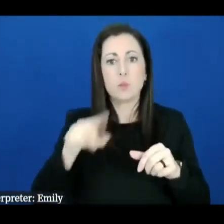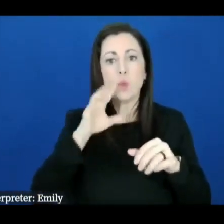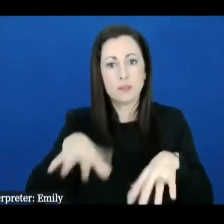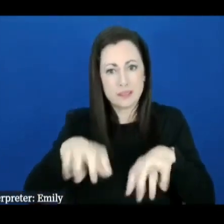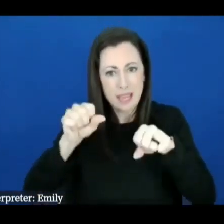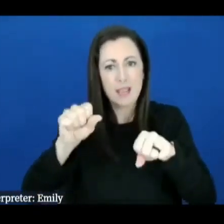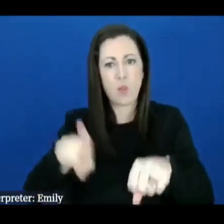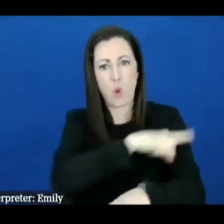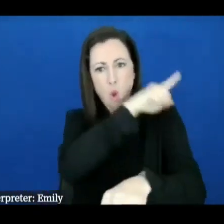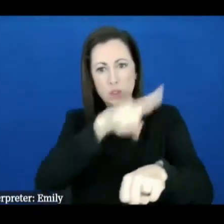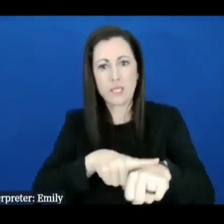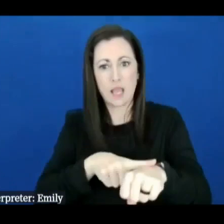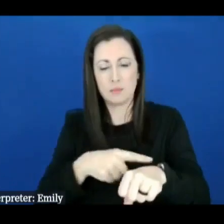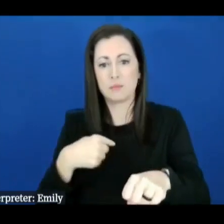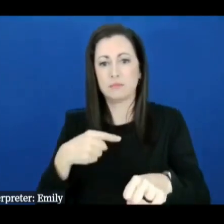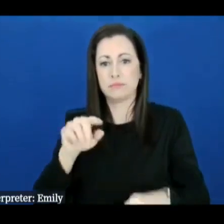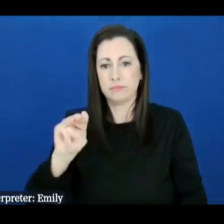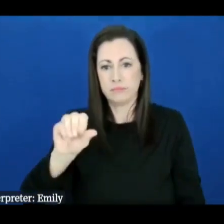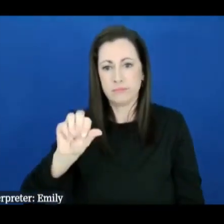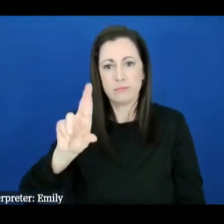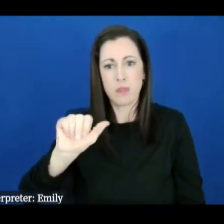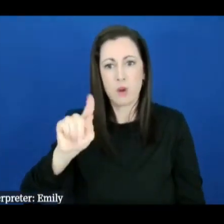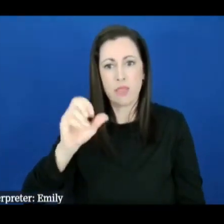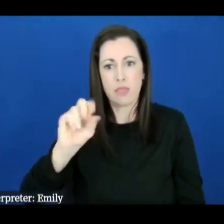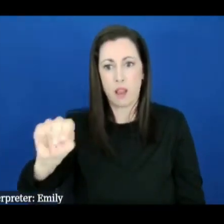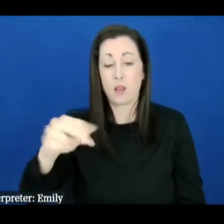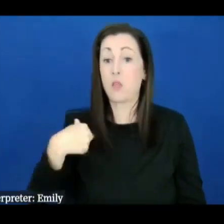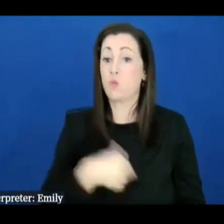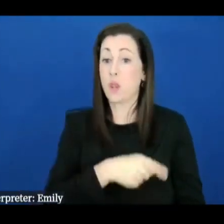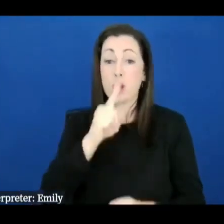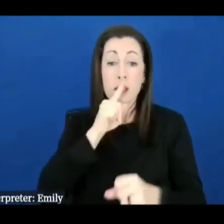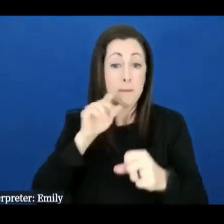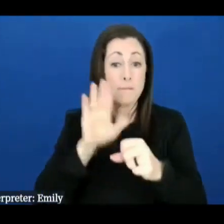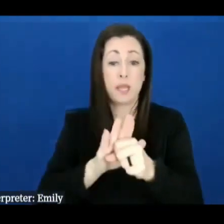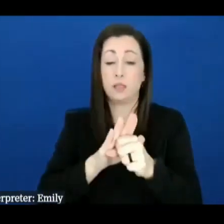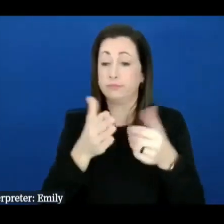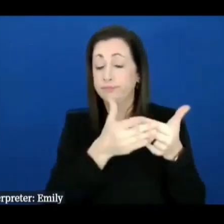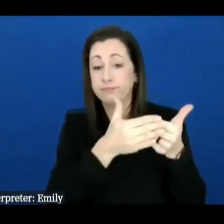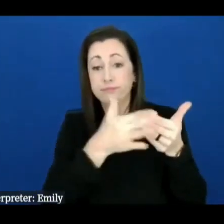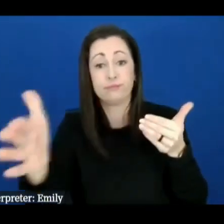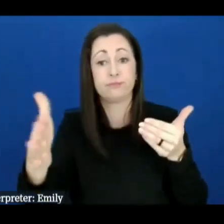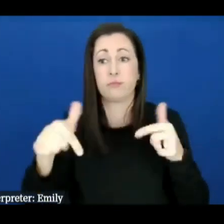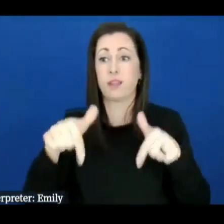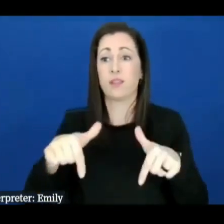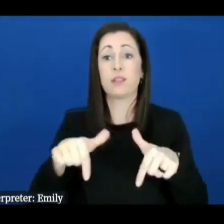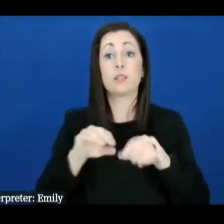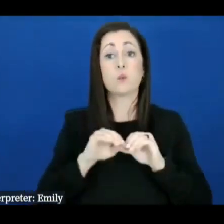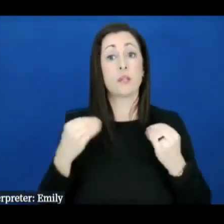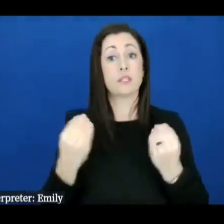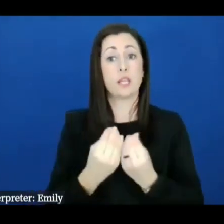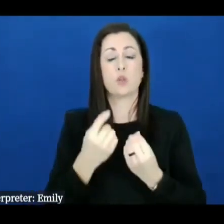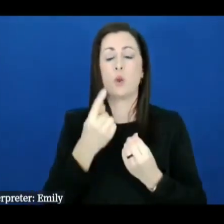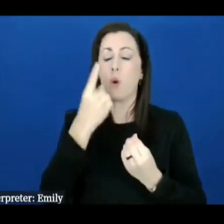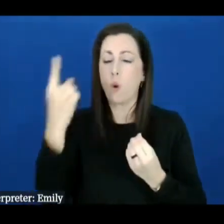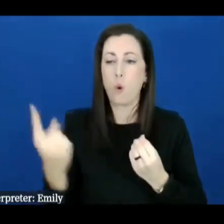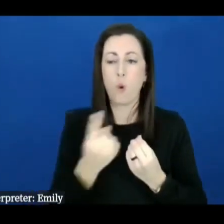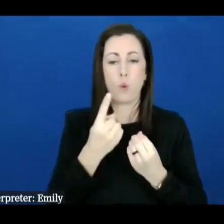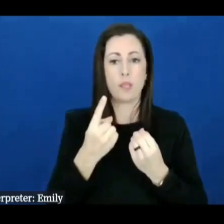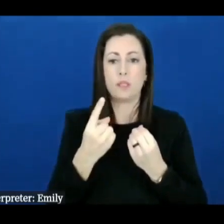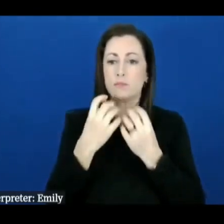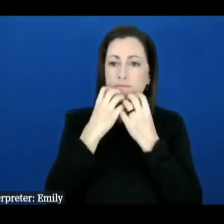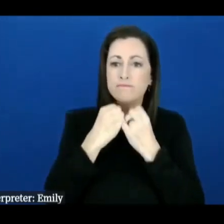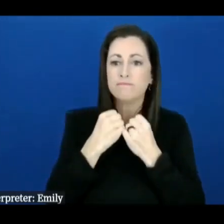for the long haul this organization um has has always been one that is community invested community